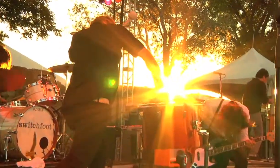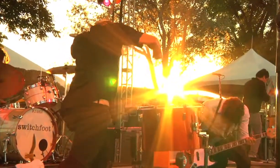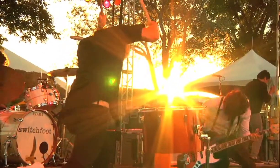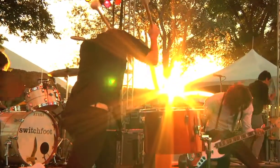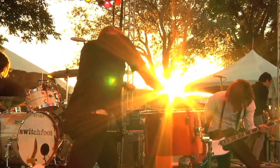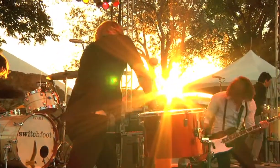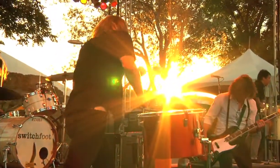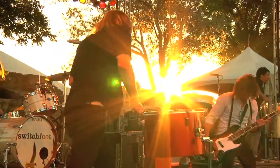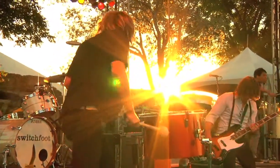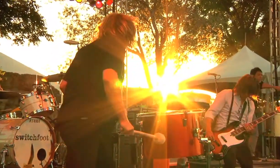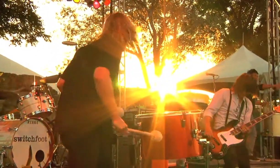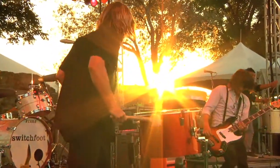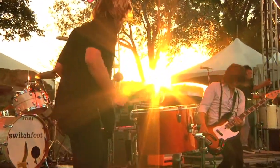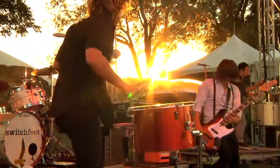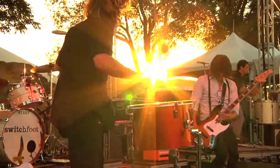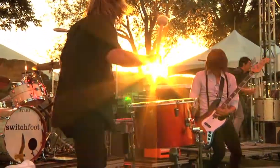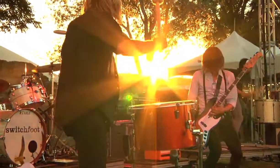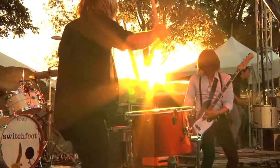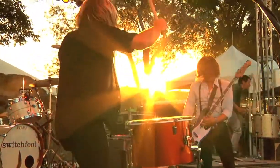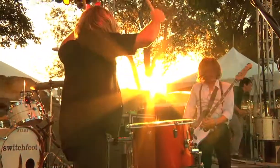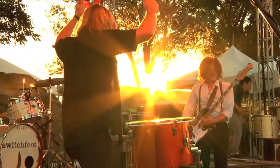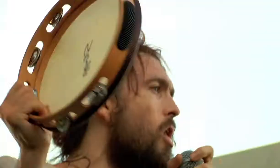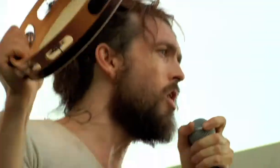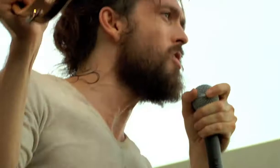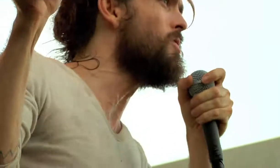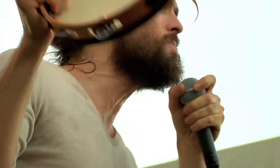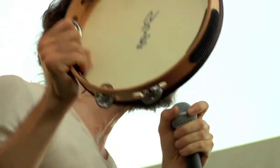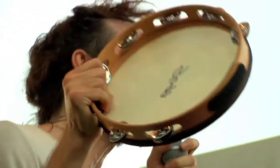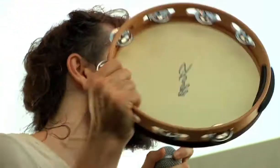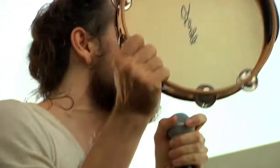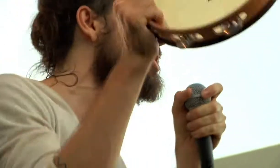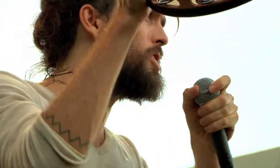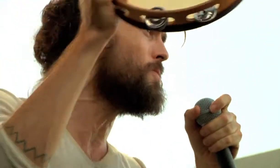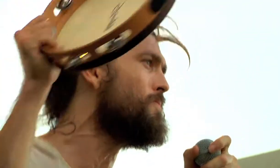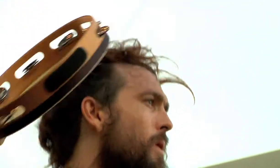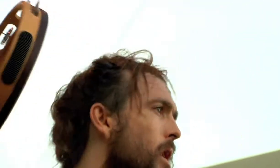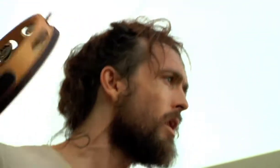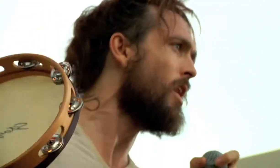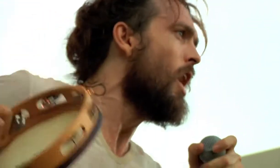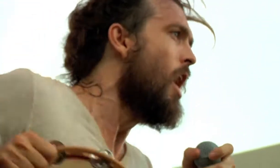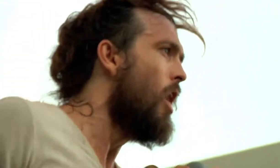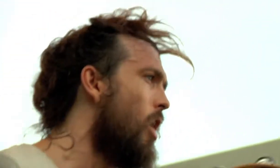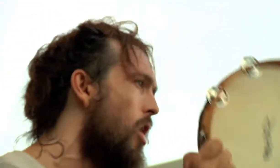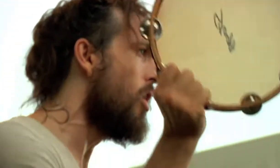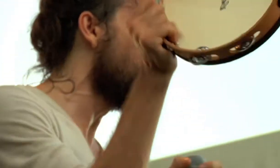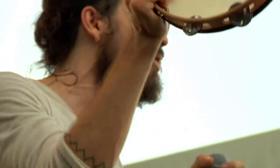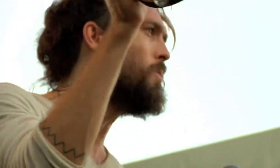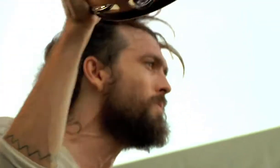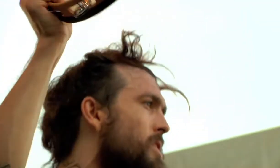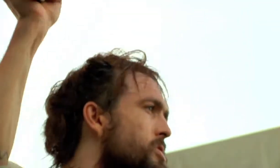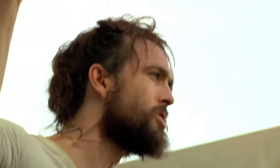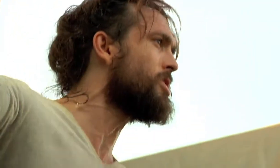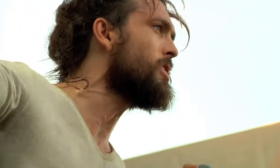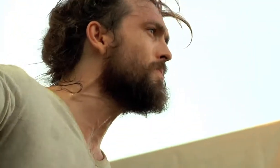performing, it's like they get to be who they really are. And in that moment when they're being who they really are,